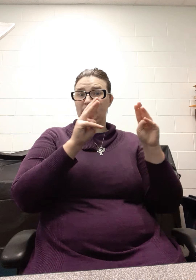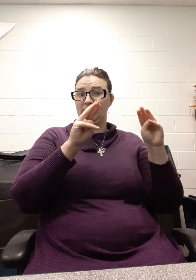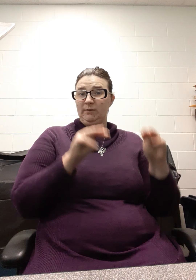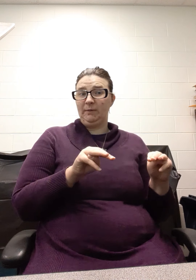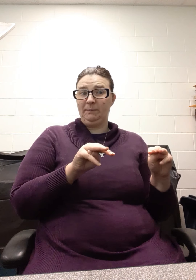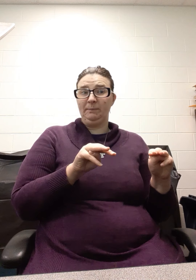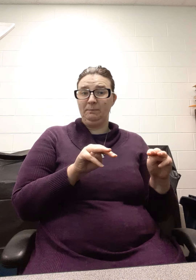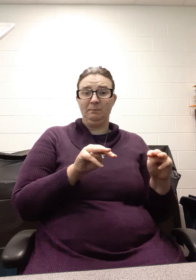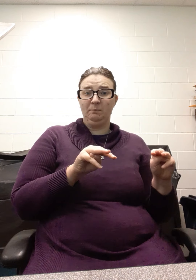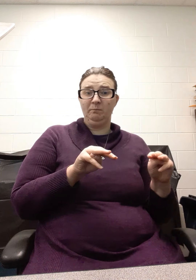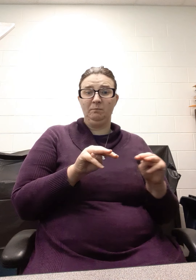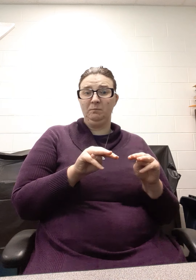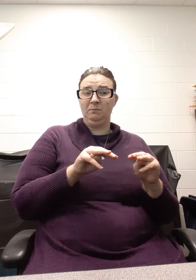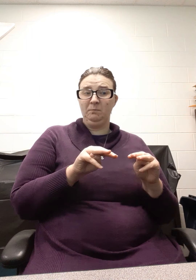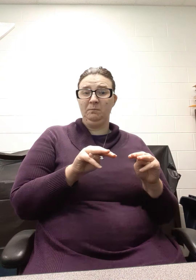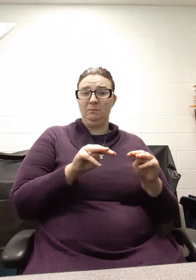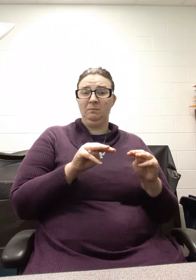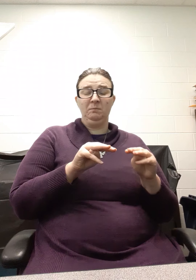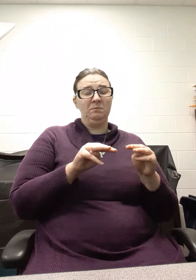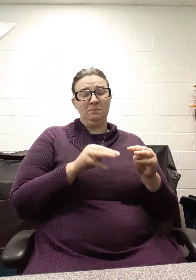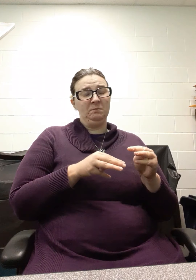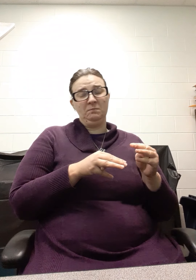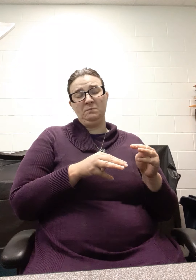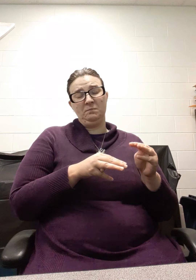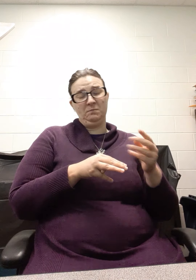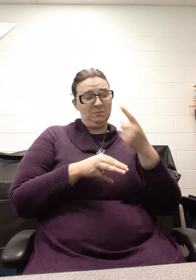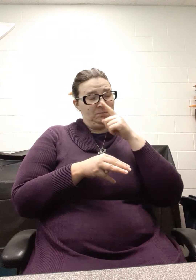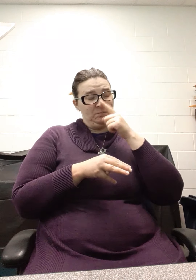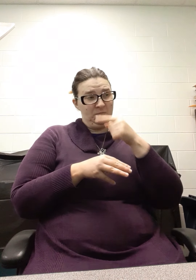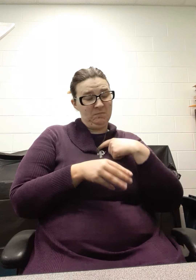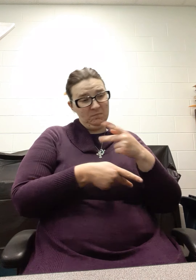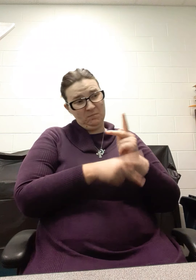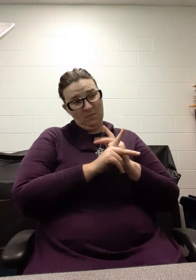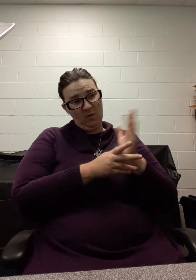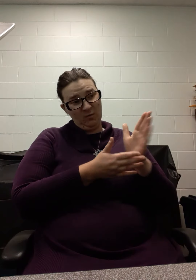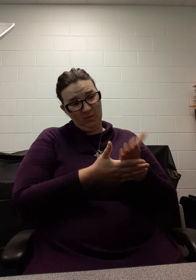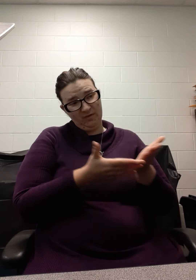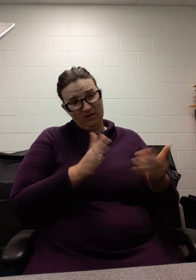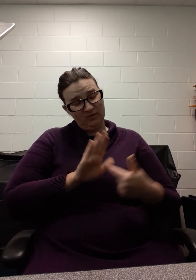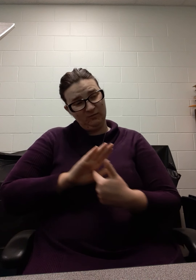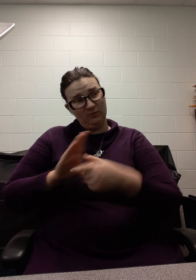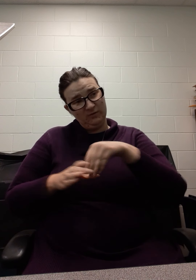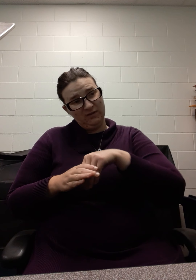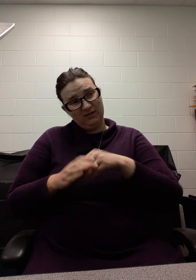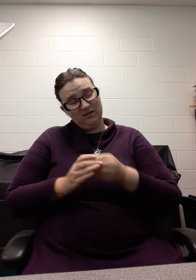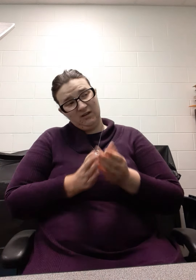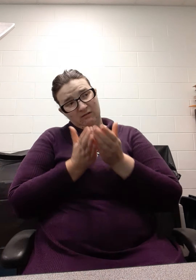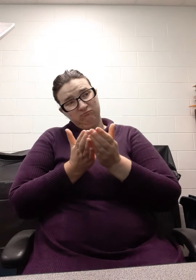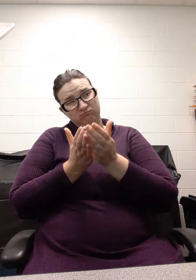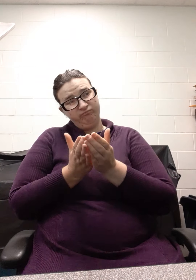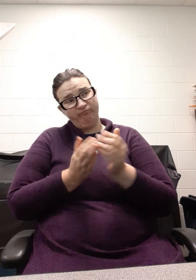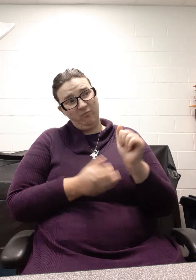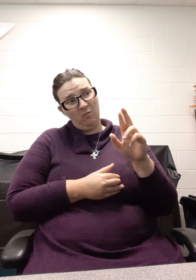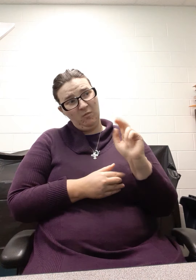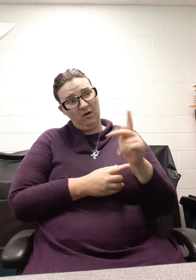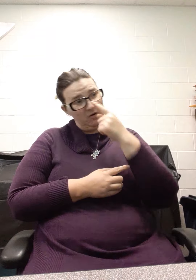let us borrow some of their artifacts. And the artifacts are going to stay here in 11 different